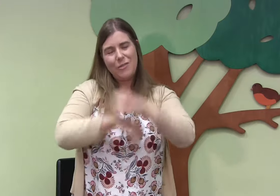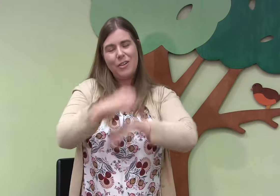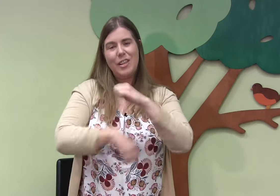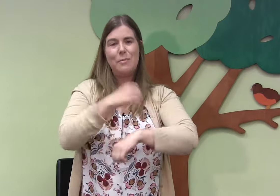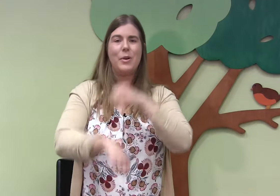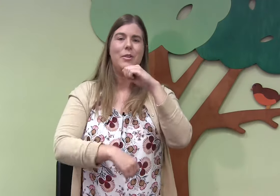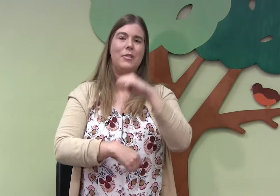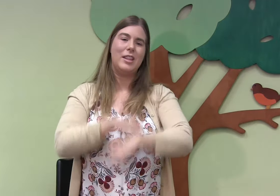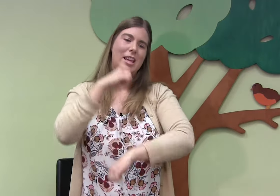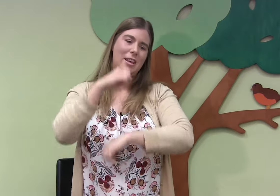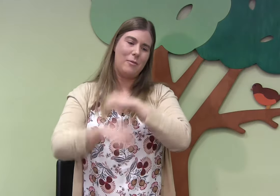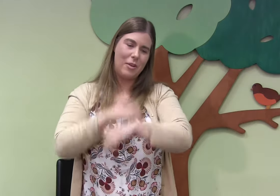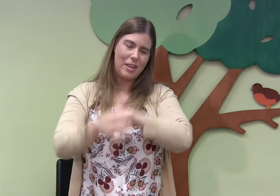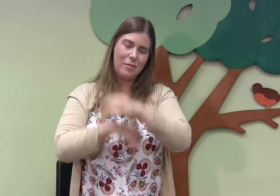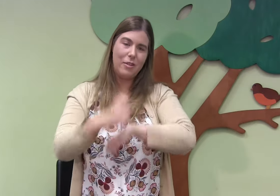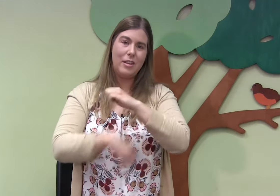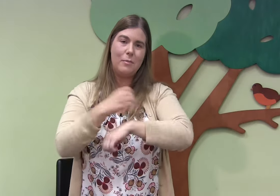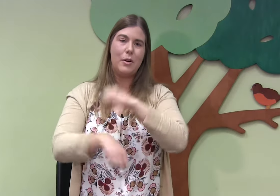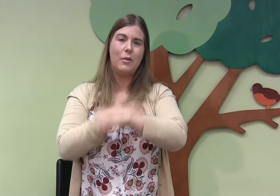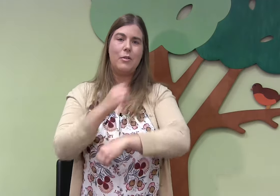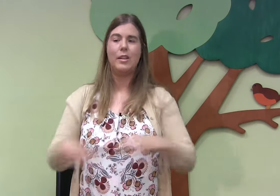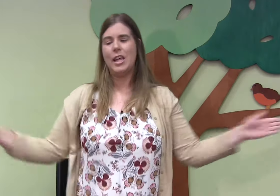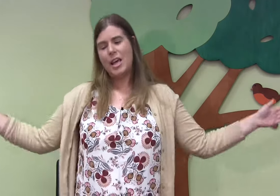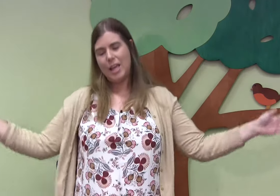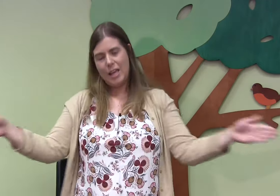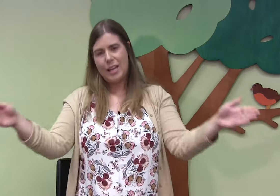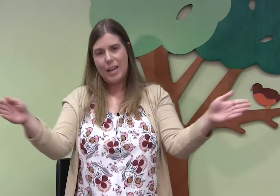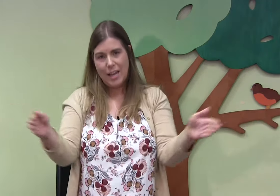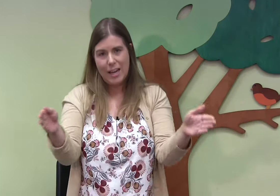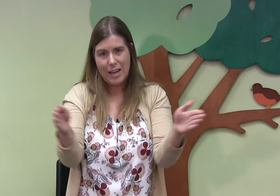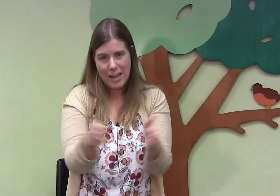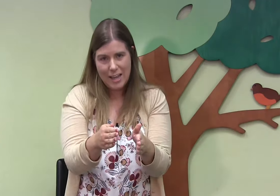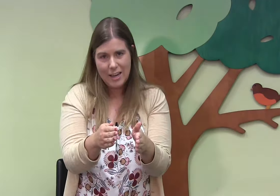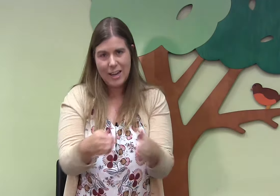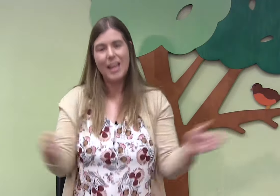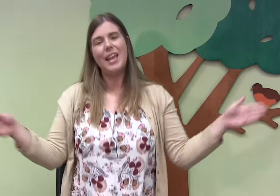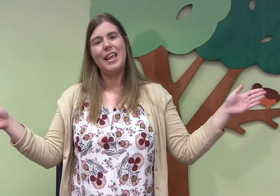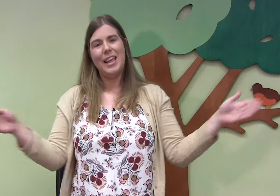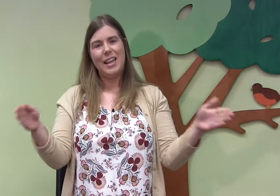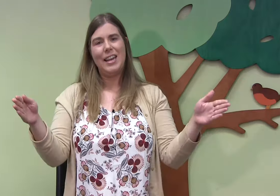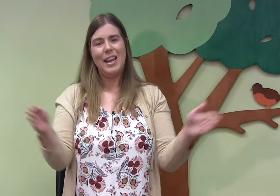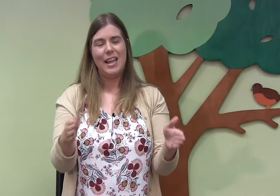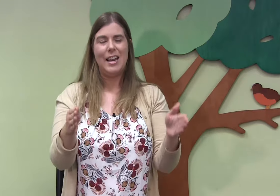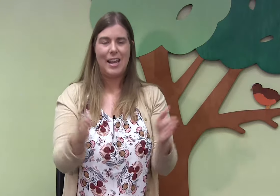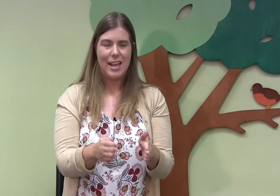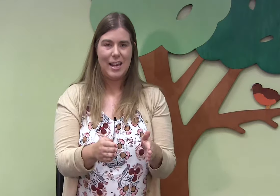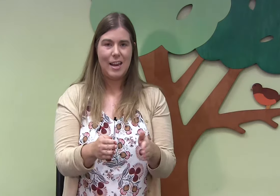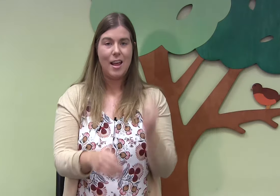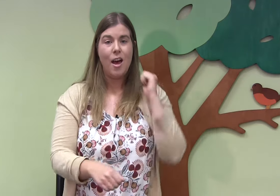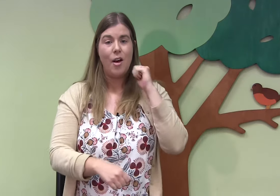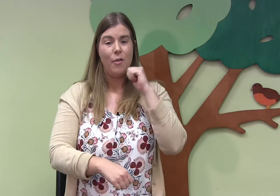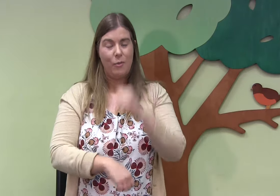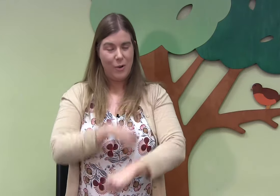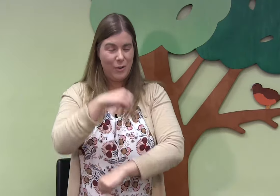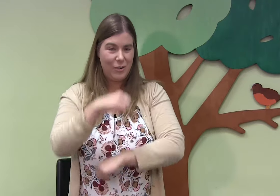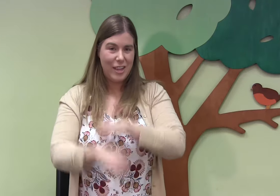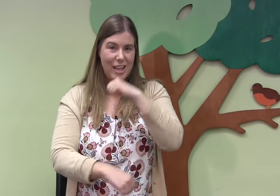-roly-poly roly-roly-roly-poly in in in in in in in. roly